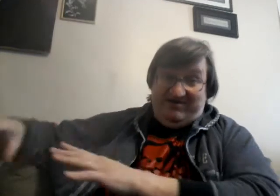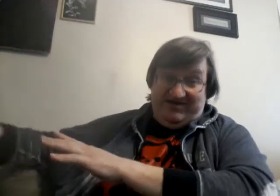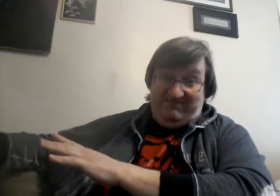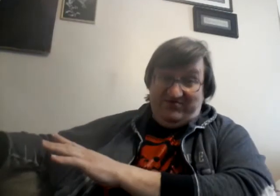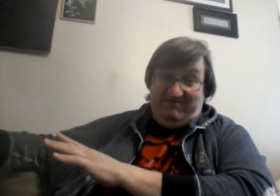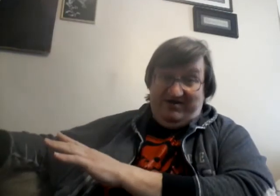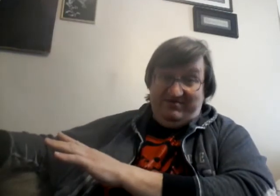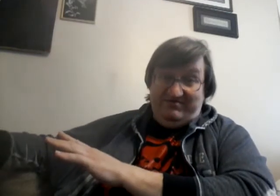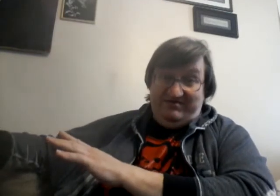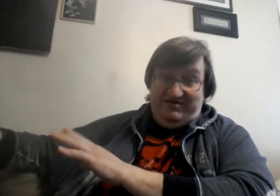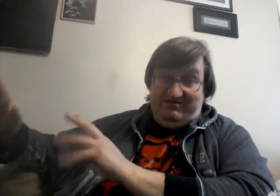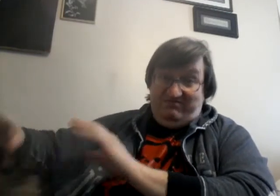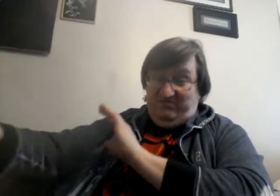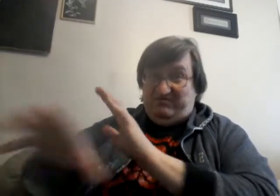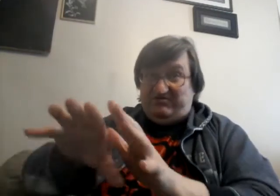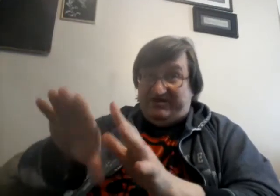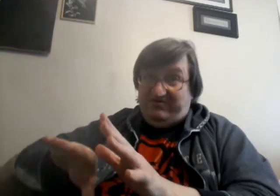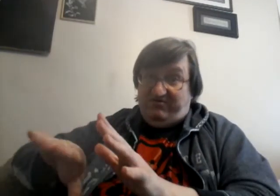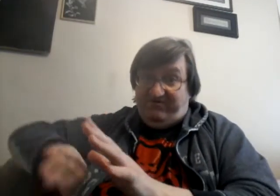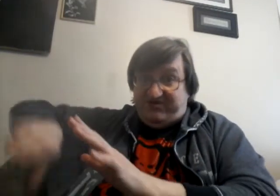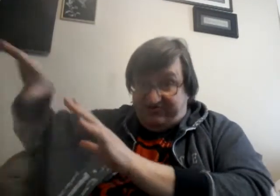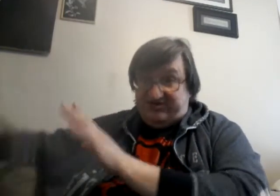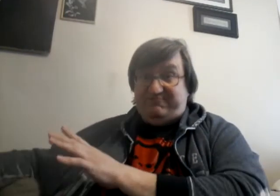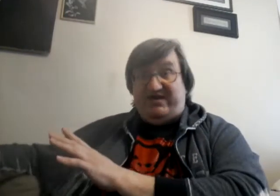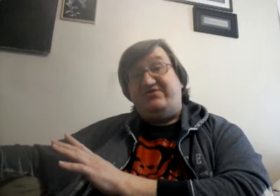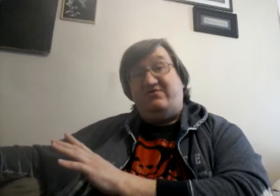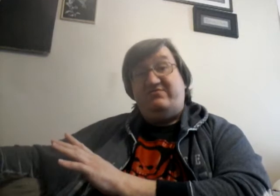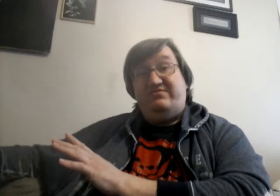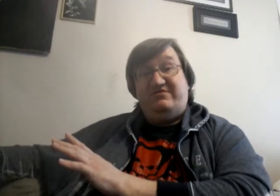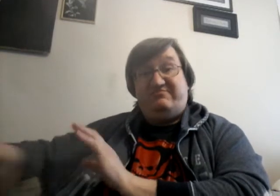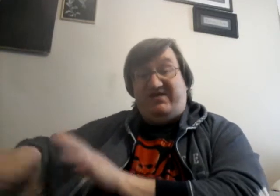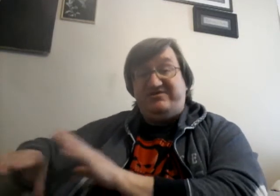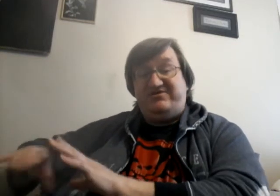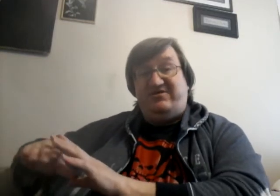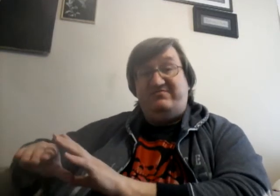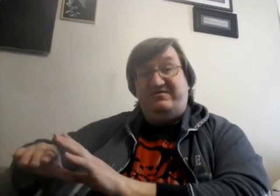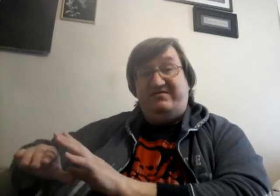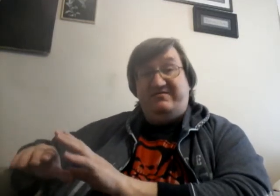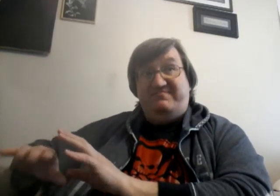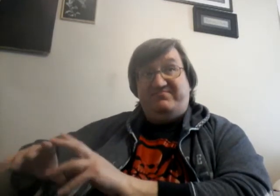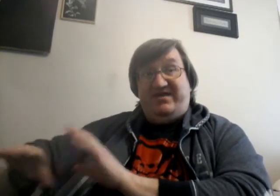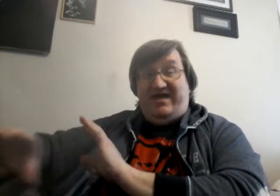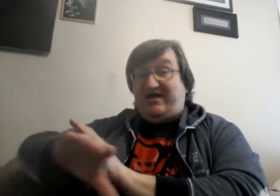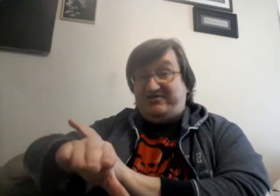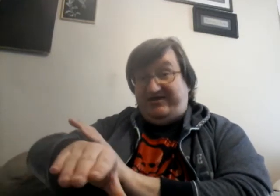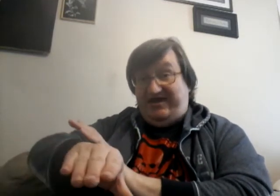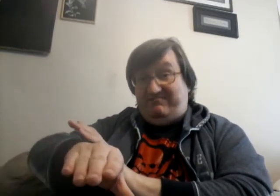Carol Danvers' power, which was given to her through the Space Stone, Space Stone, actually came